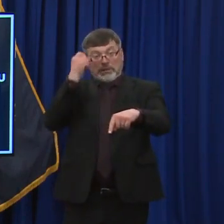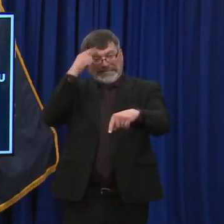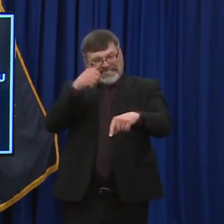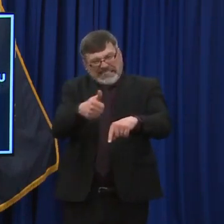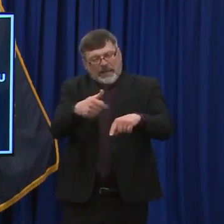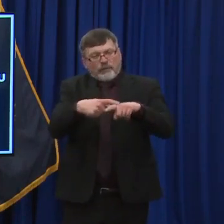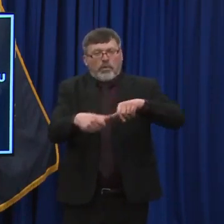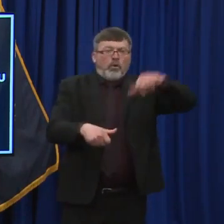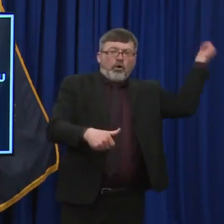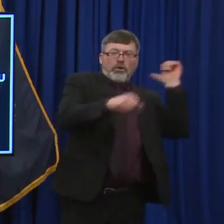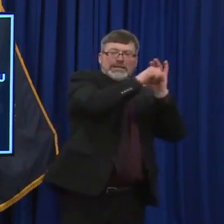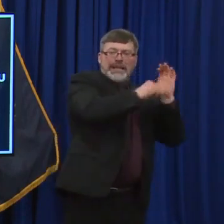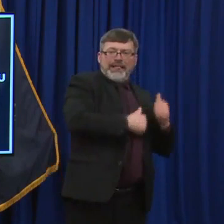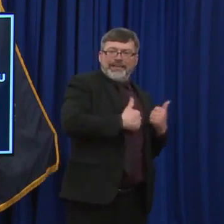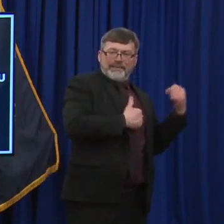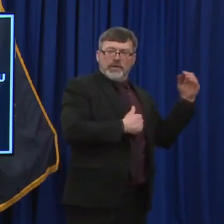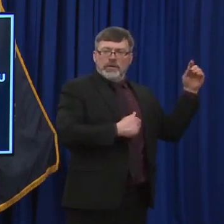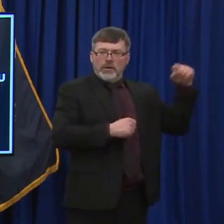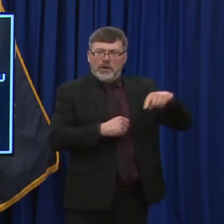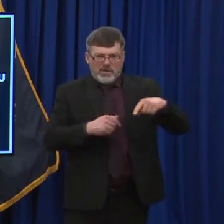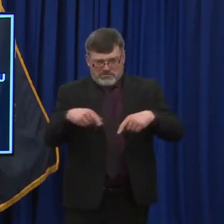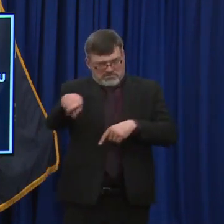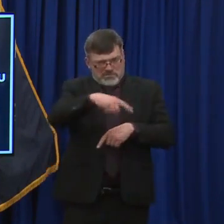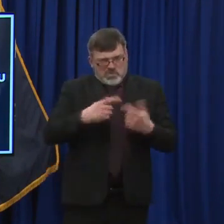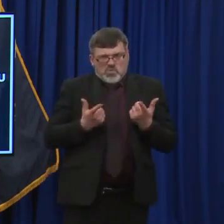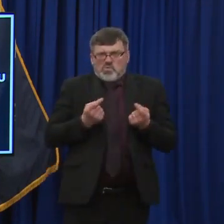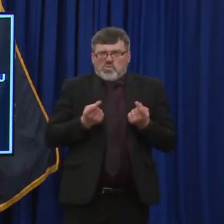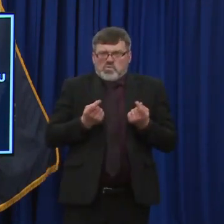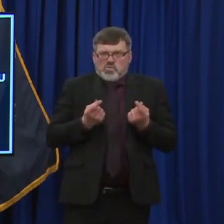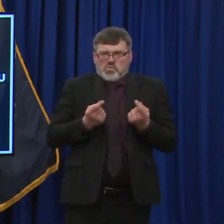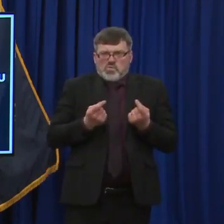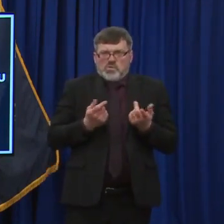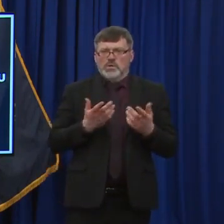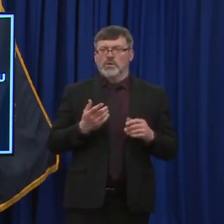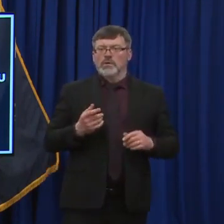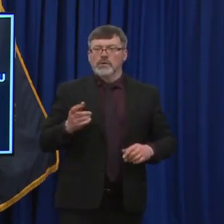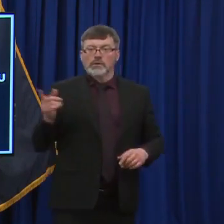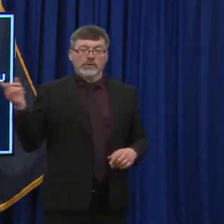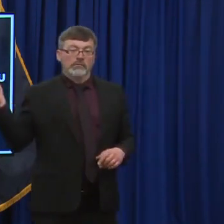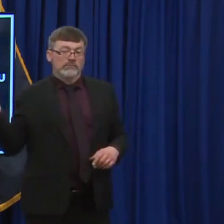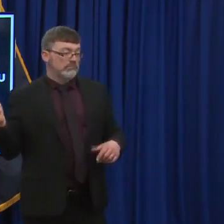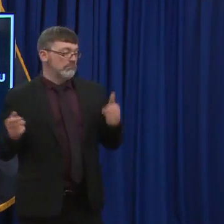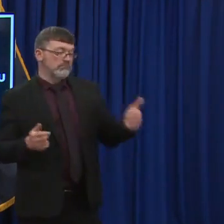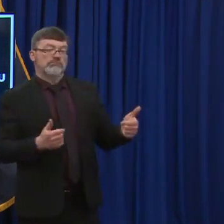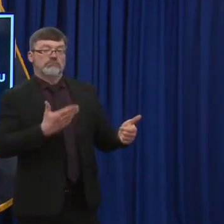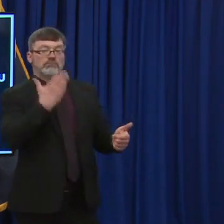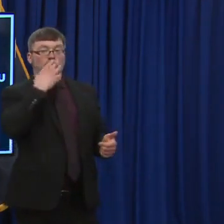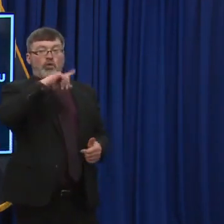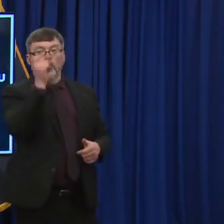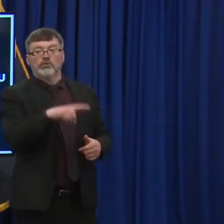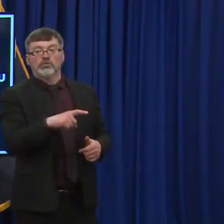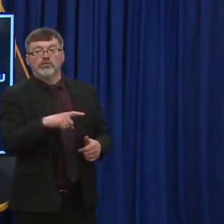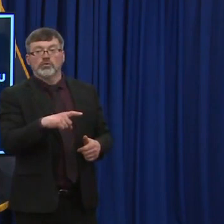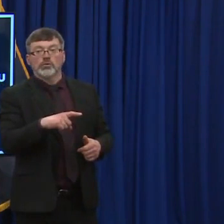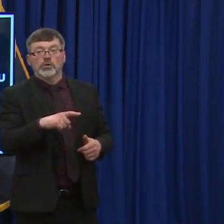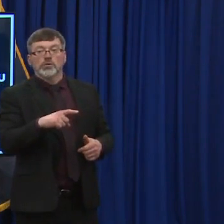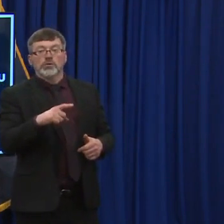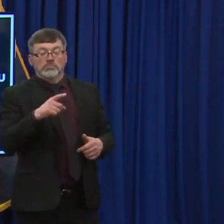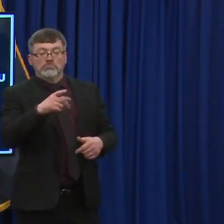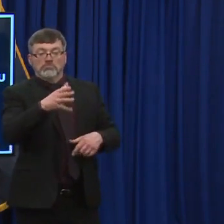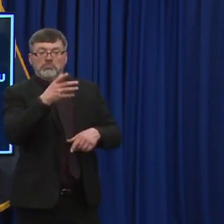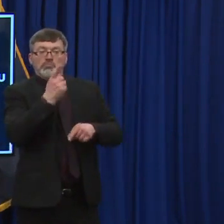vaccination? Uh, two great questions. First, yeah, the hospitalization number did bounce up for the first time in a while here just a little bit.